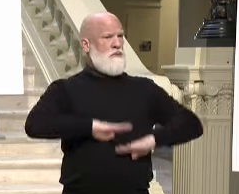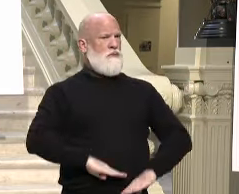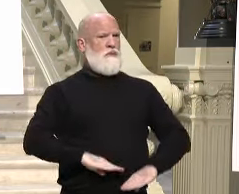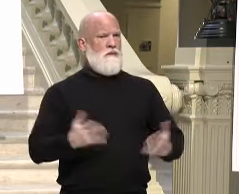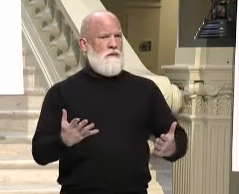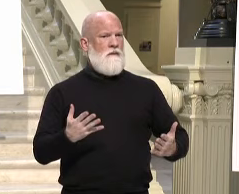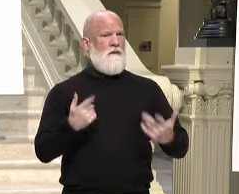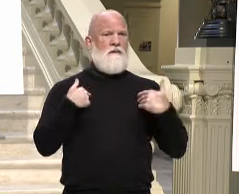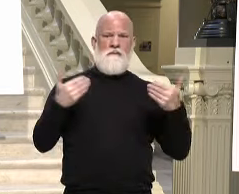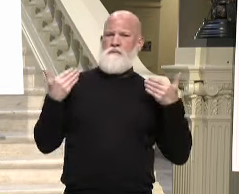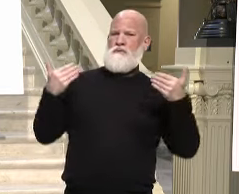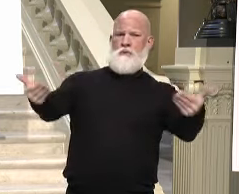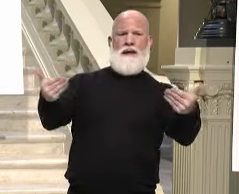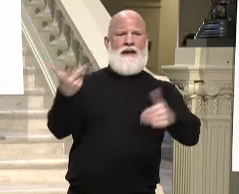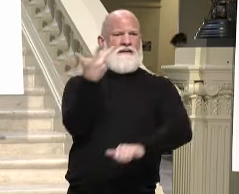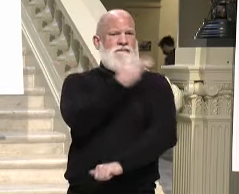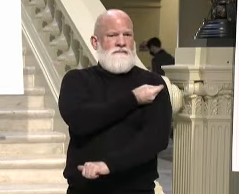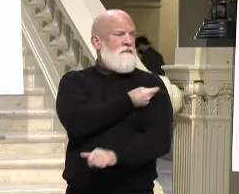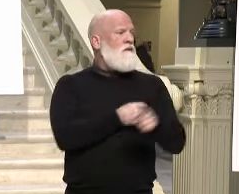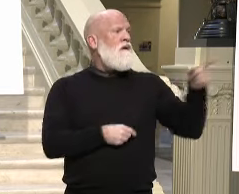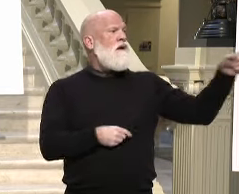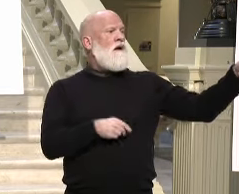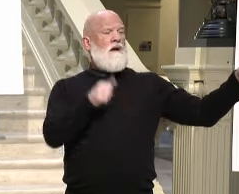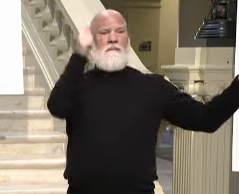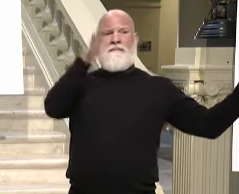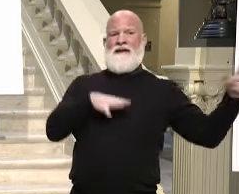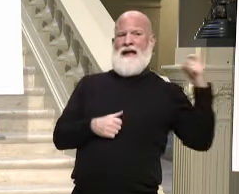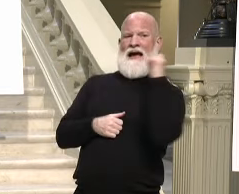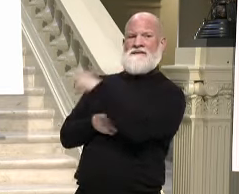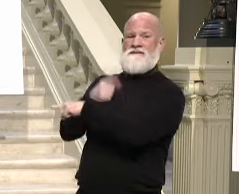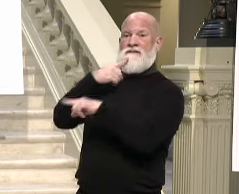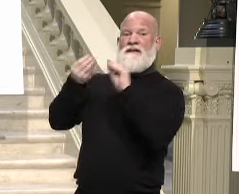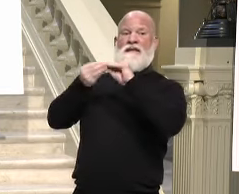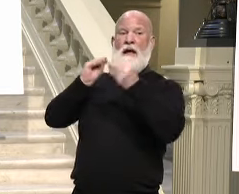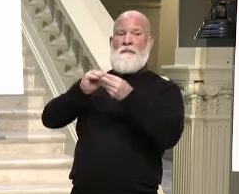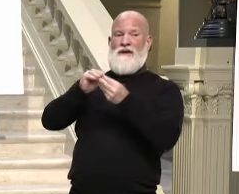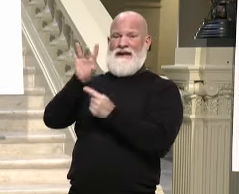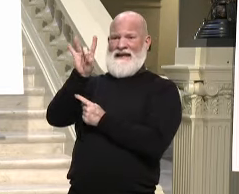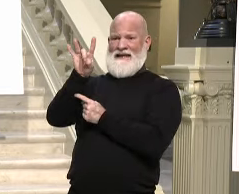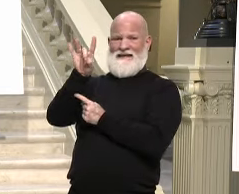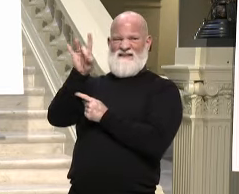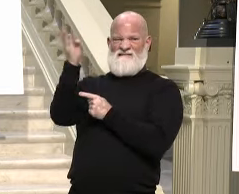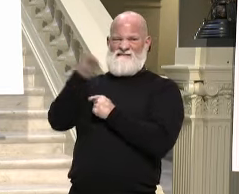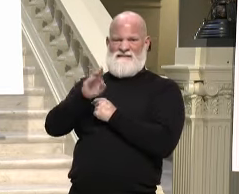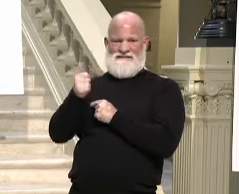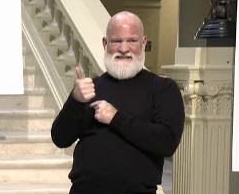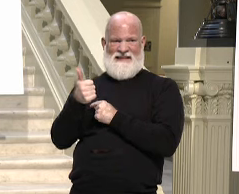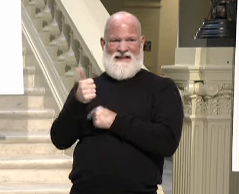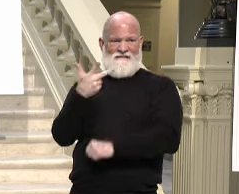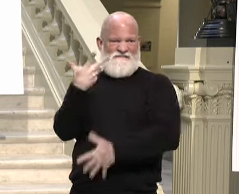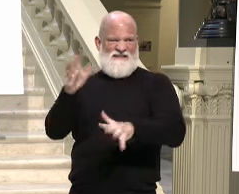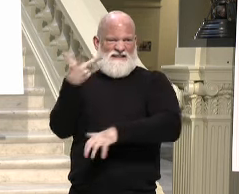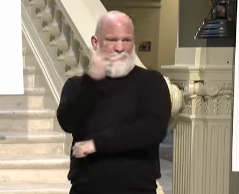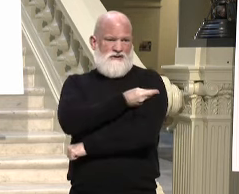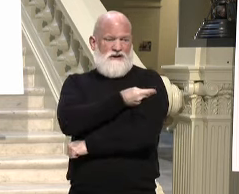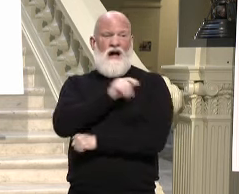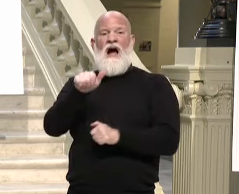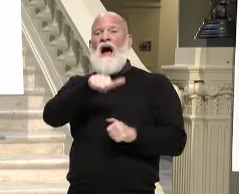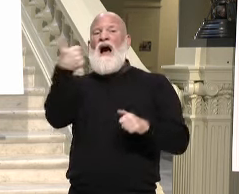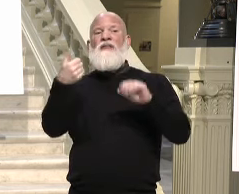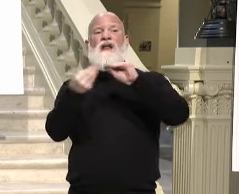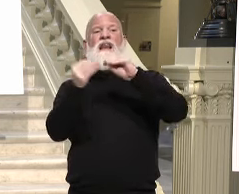Governor, the state's numbers show eight out of 10 of those vaccines have been put in arms, but those CDC numbers continue to lag, show us